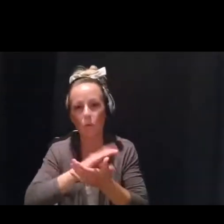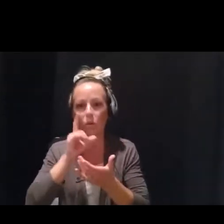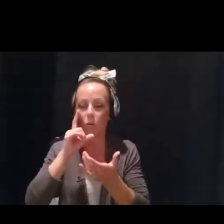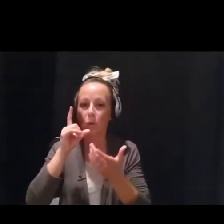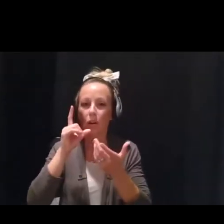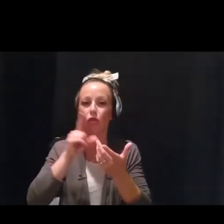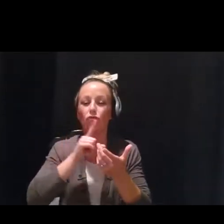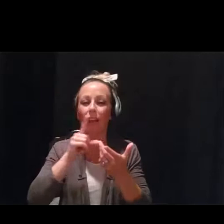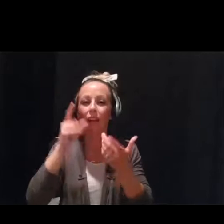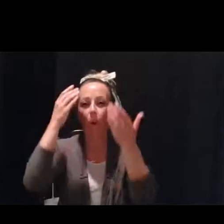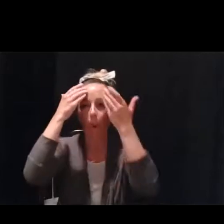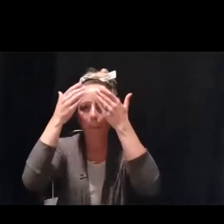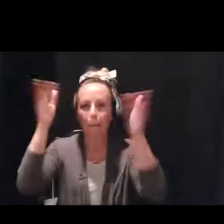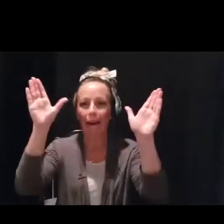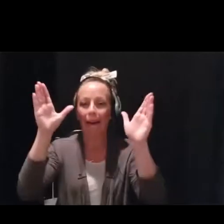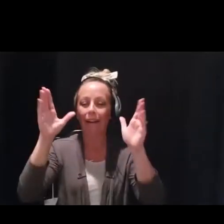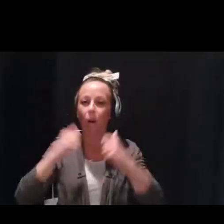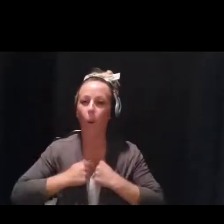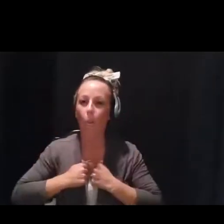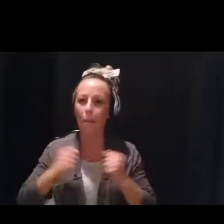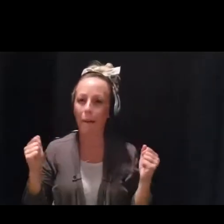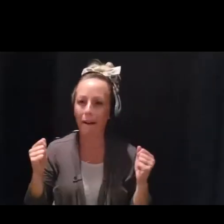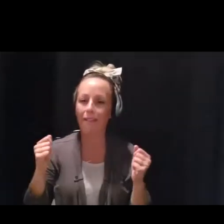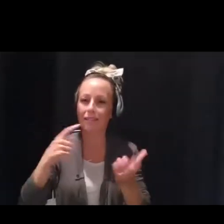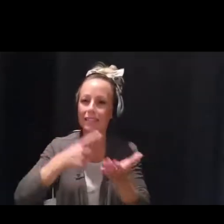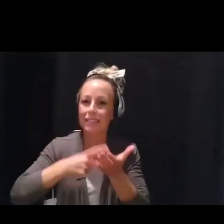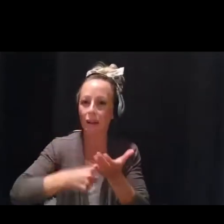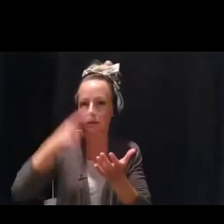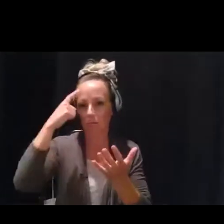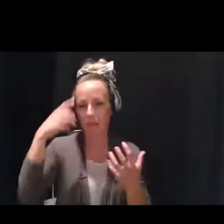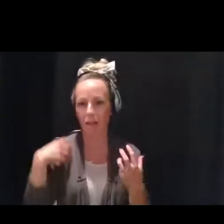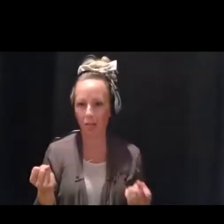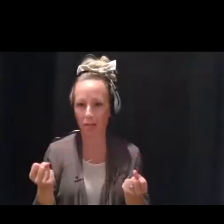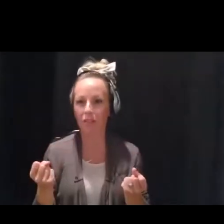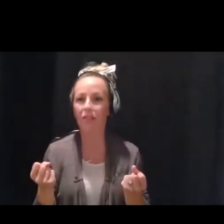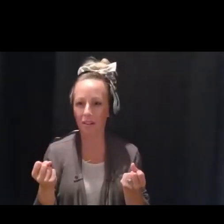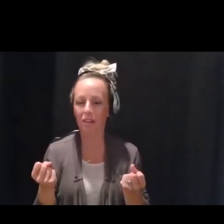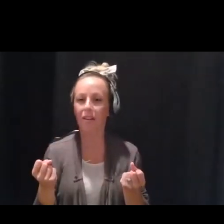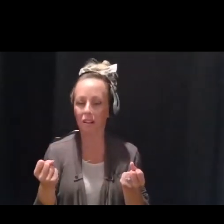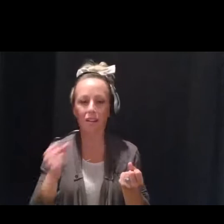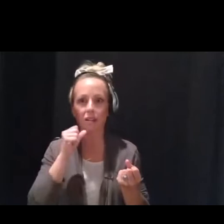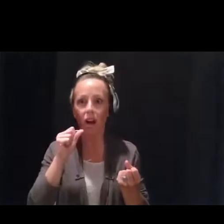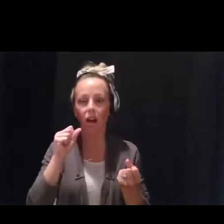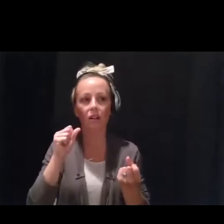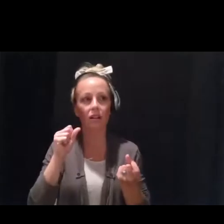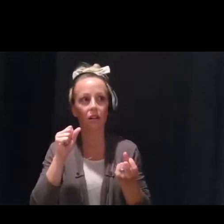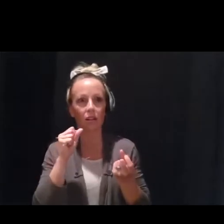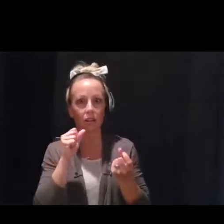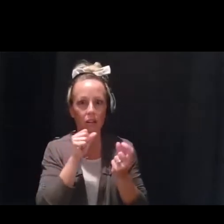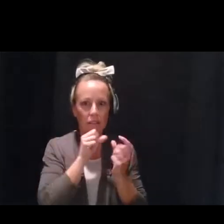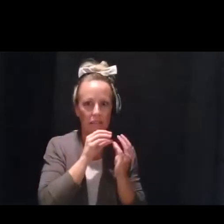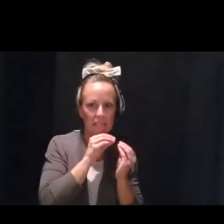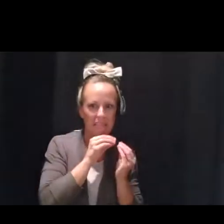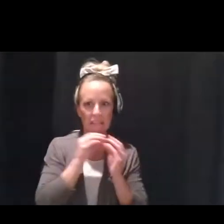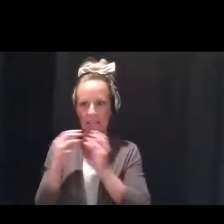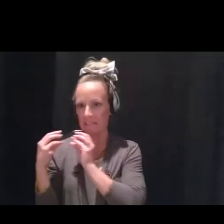talk about the importance of mental health, openly talk about it as part of our overall health and well-being. We really